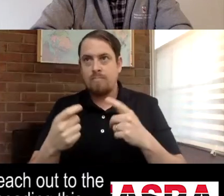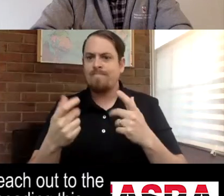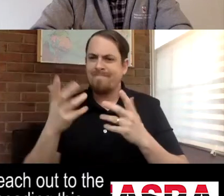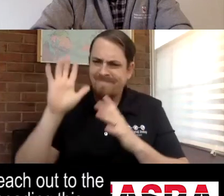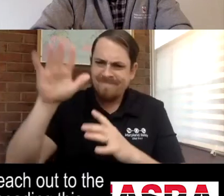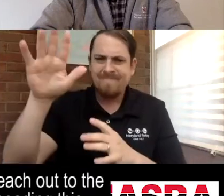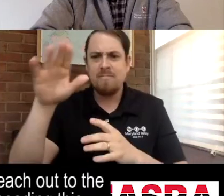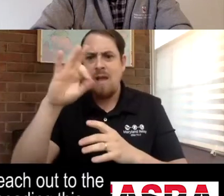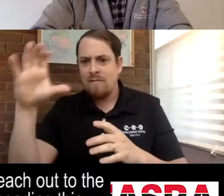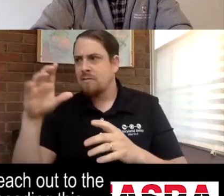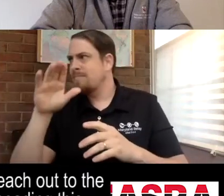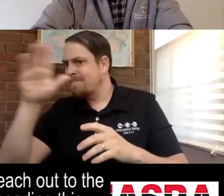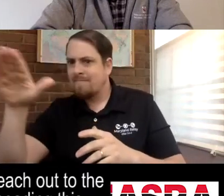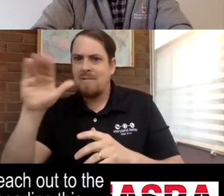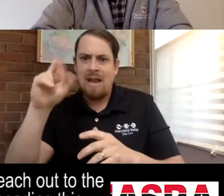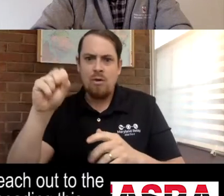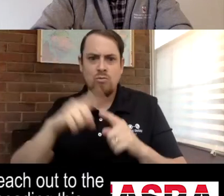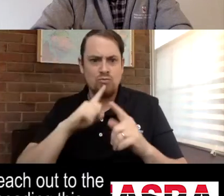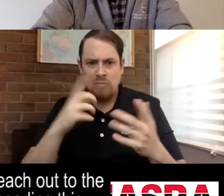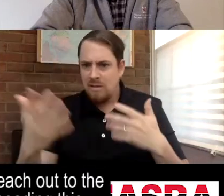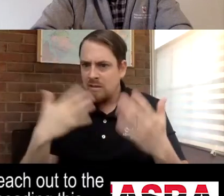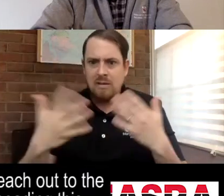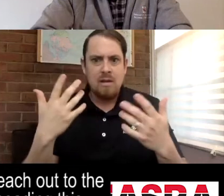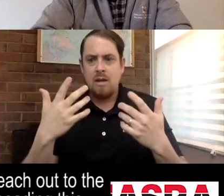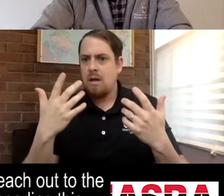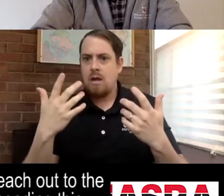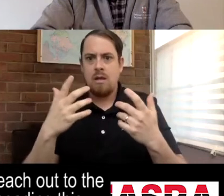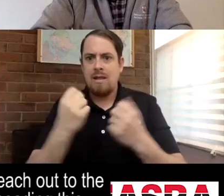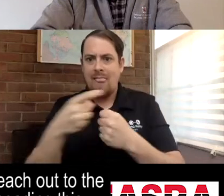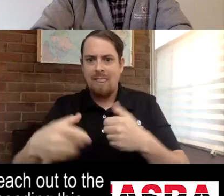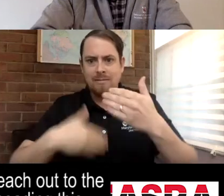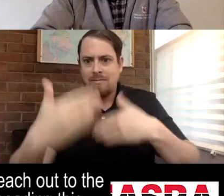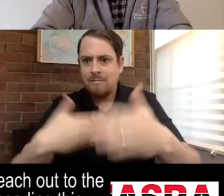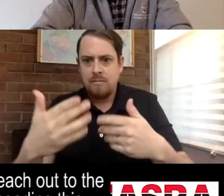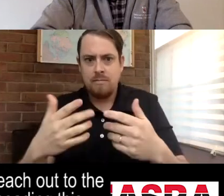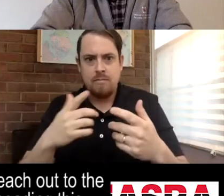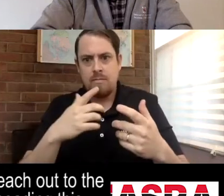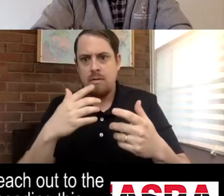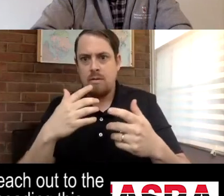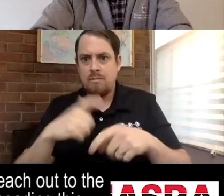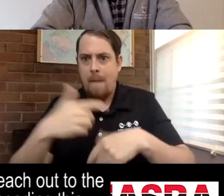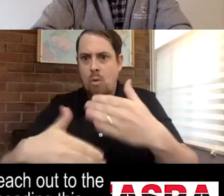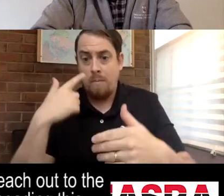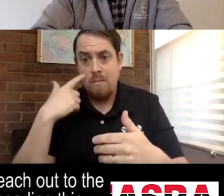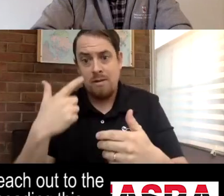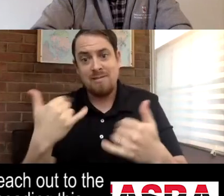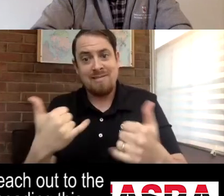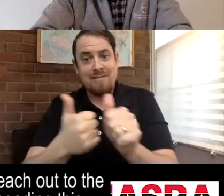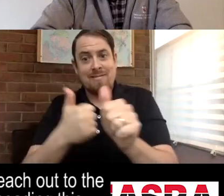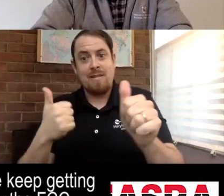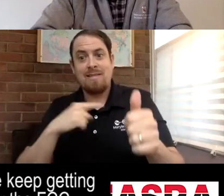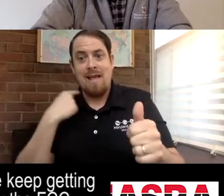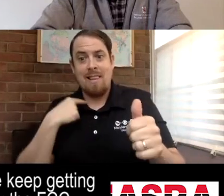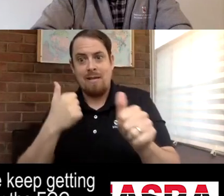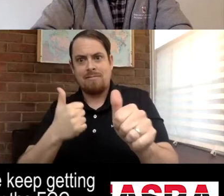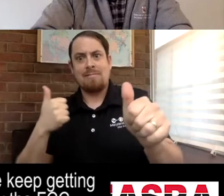we need everybody's voice to join with us to reach out to the FCC and to reach out to those carriers to really start spearheading this